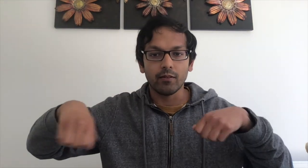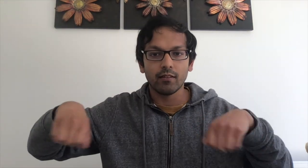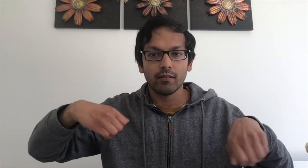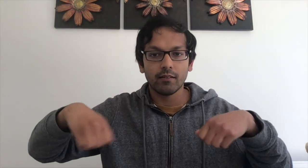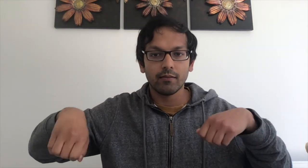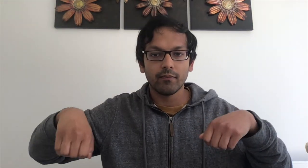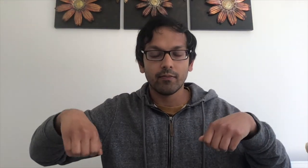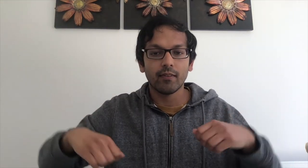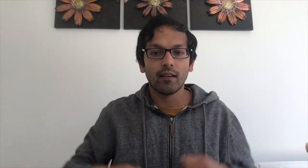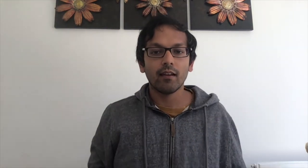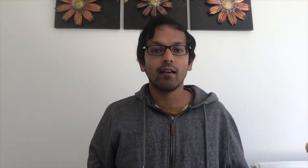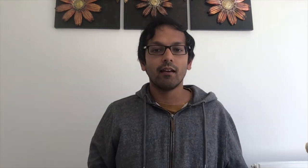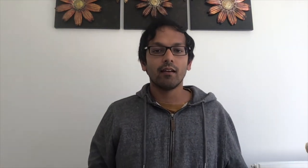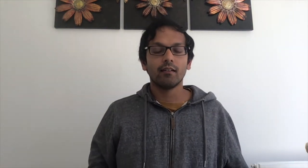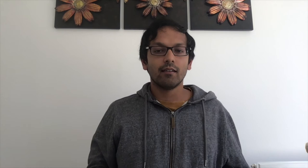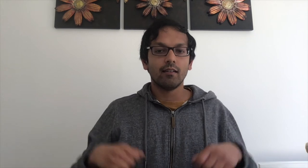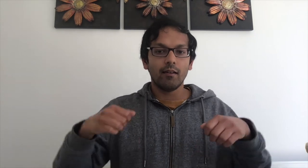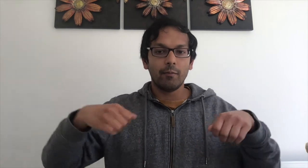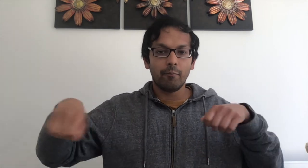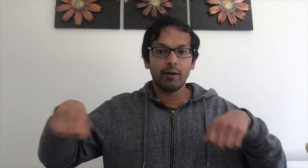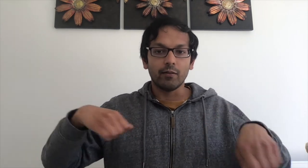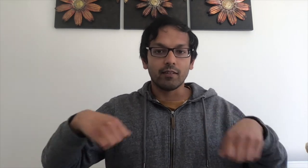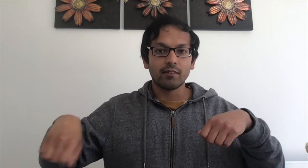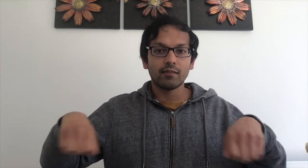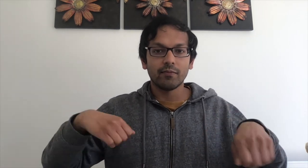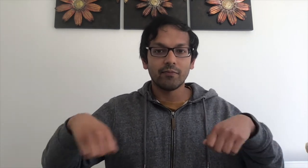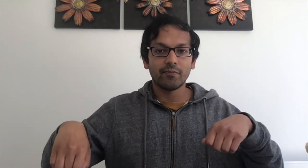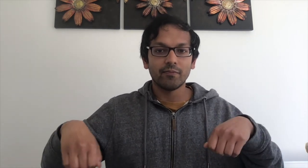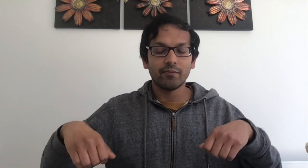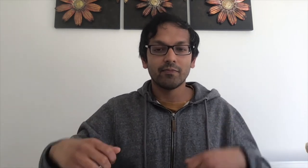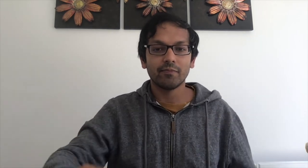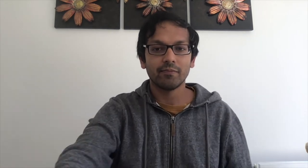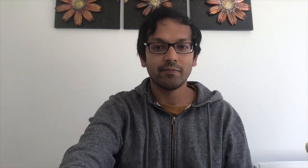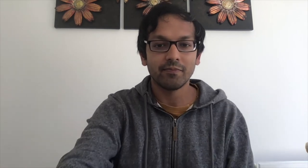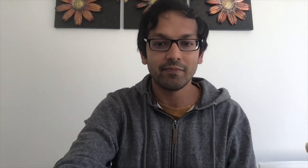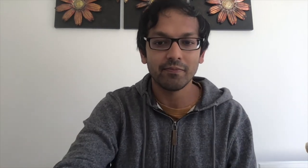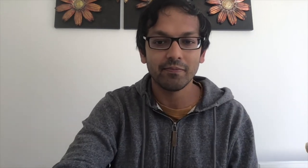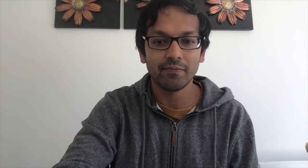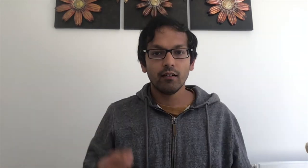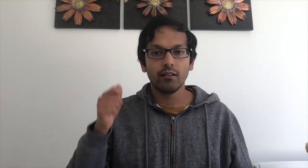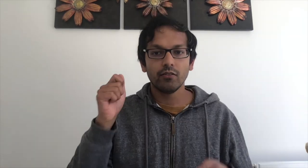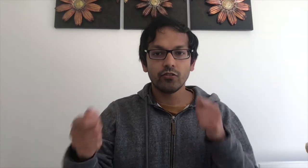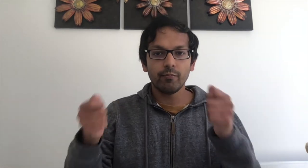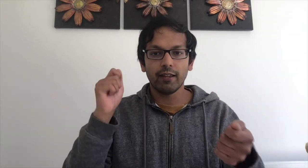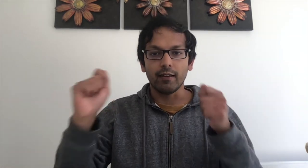Bells, bells. Drum kit,